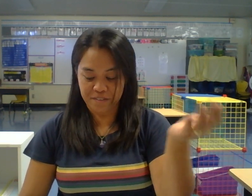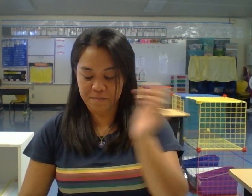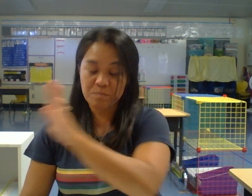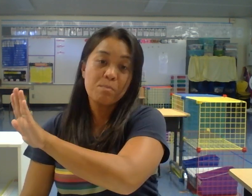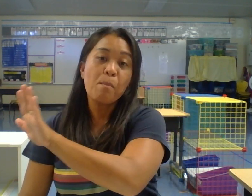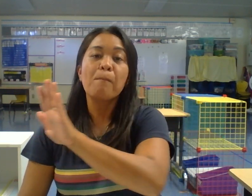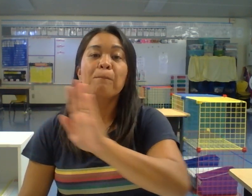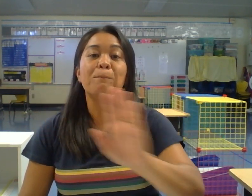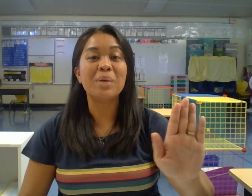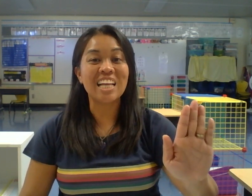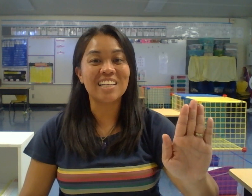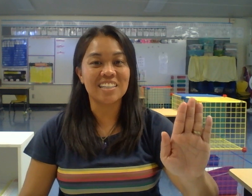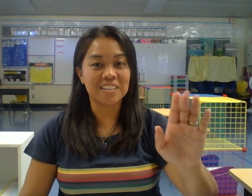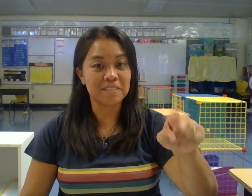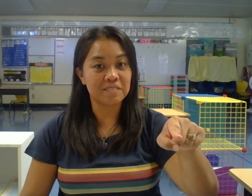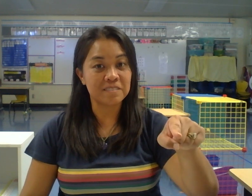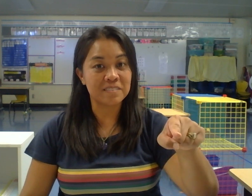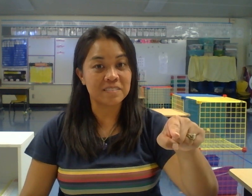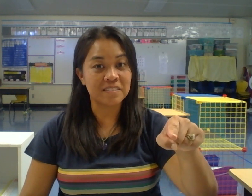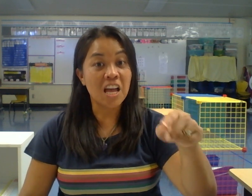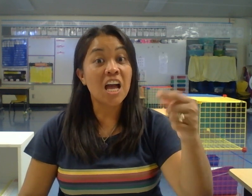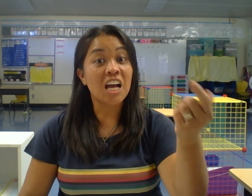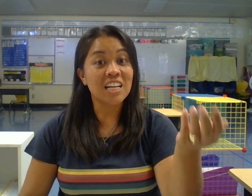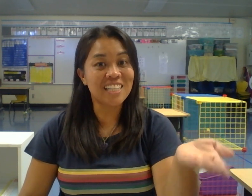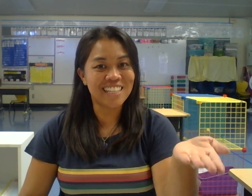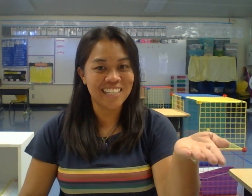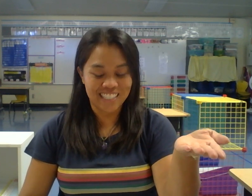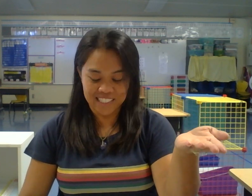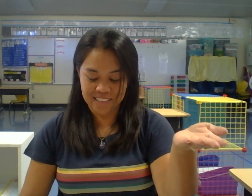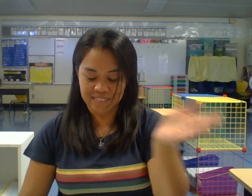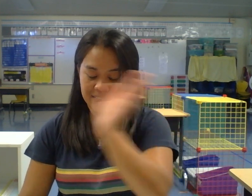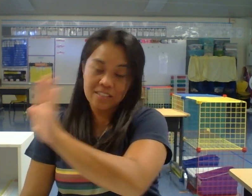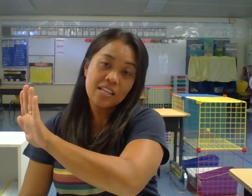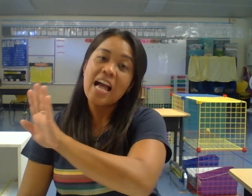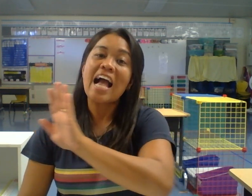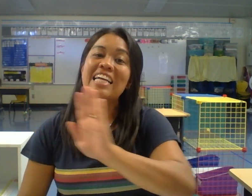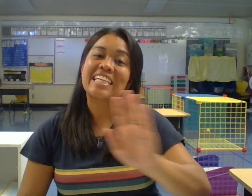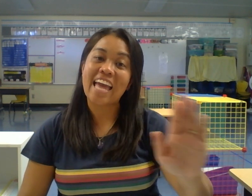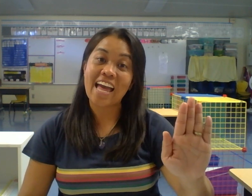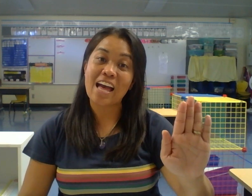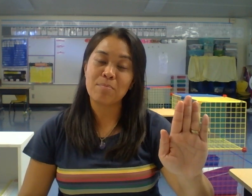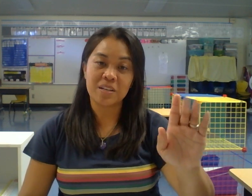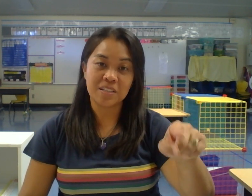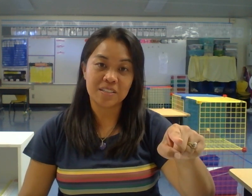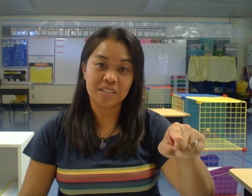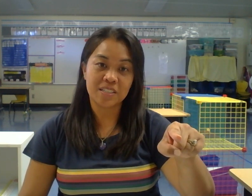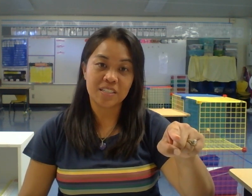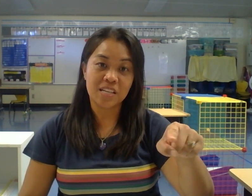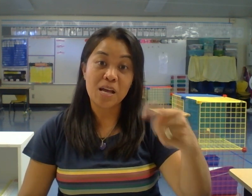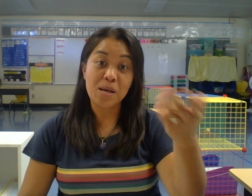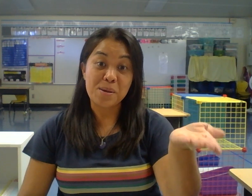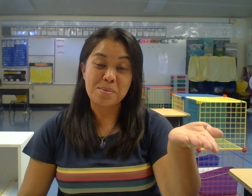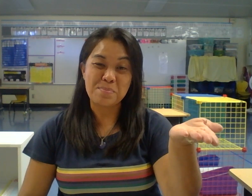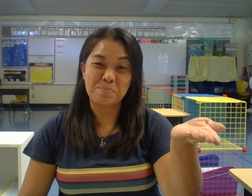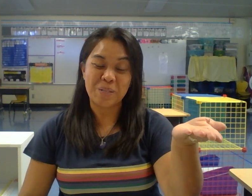Big. G. Cab. B.